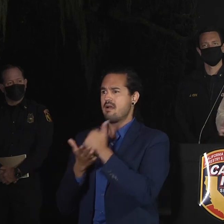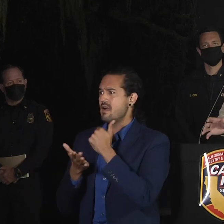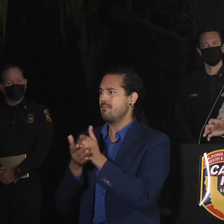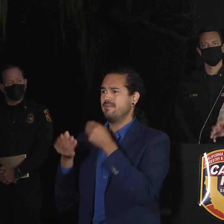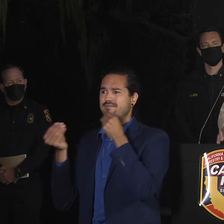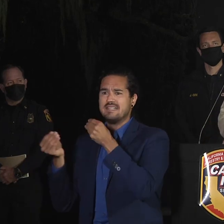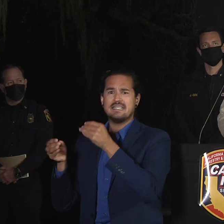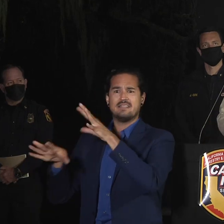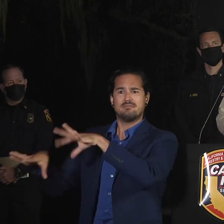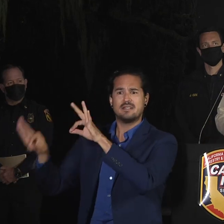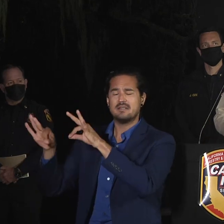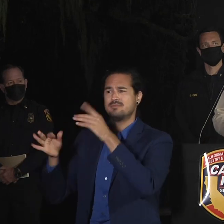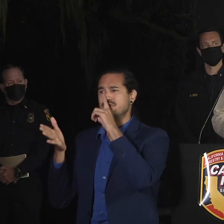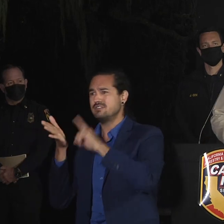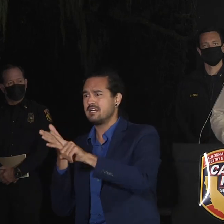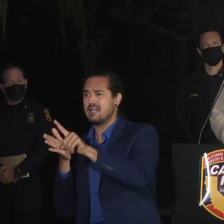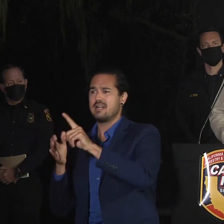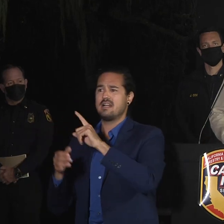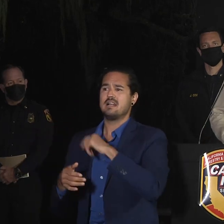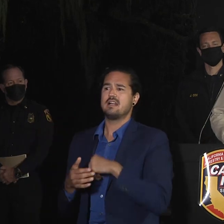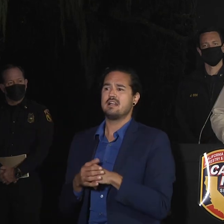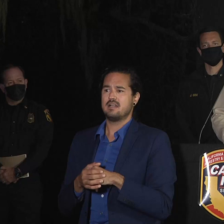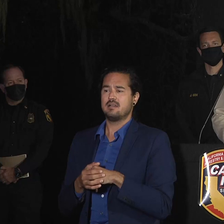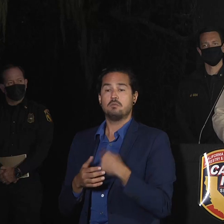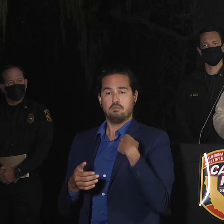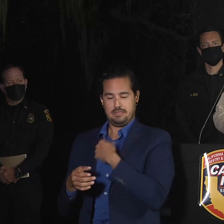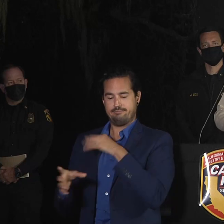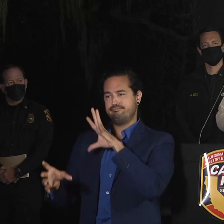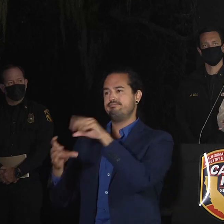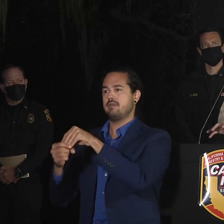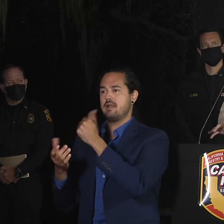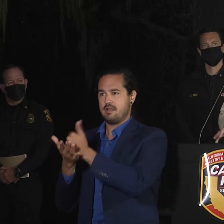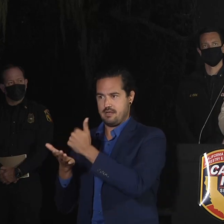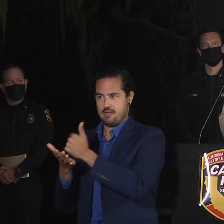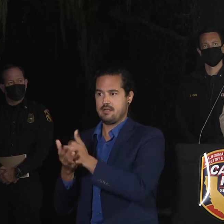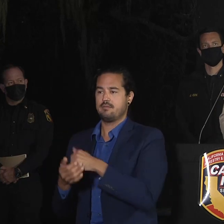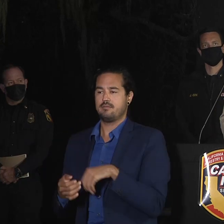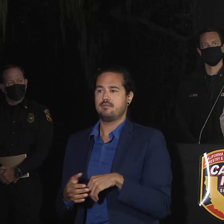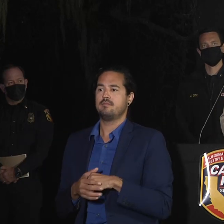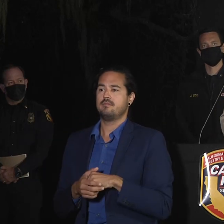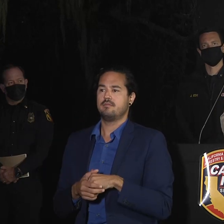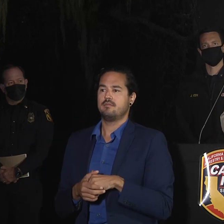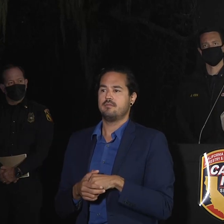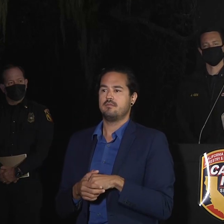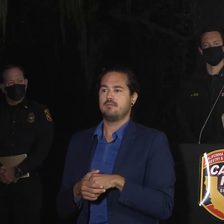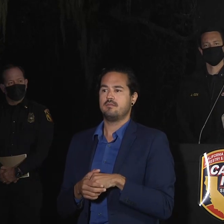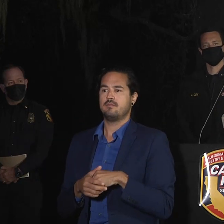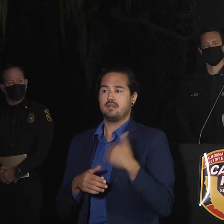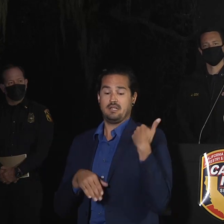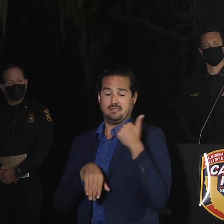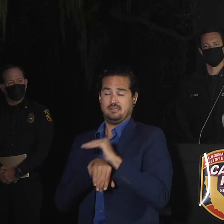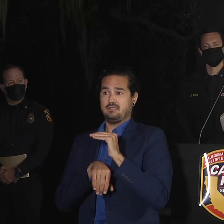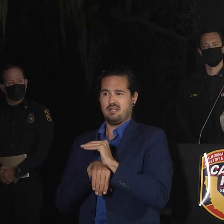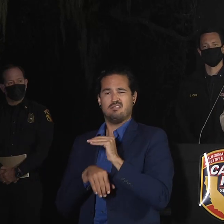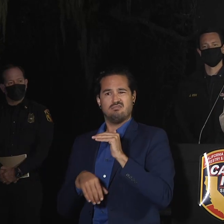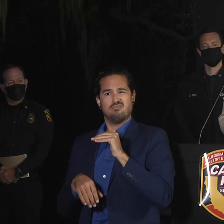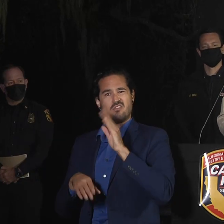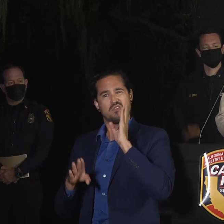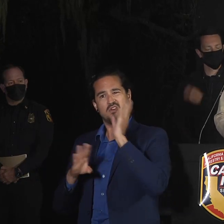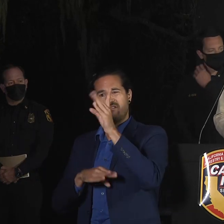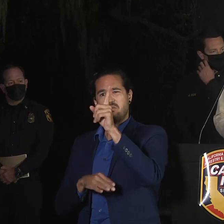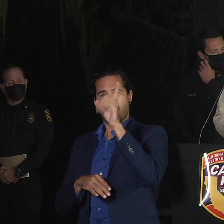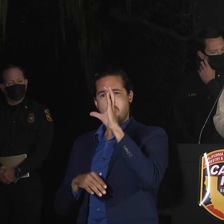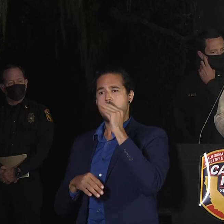animals. We're assisting them with that. Last night, our folks did over a hundred, hit over a hundred different homes in assisting animal services with